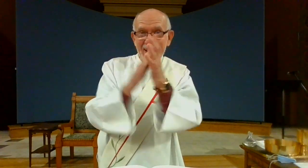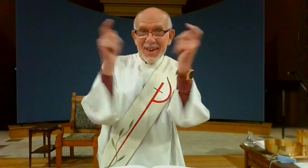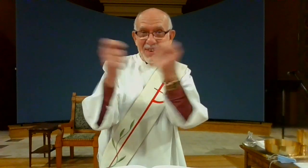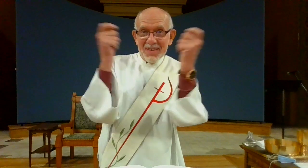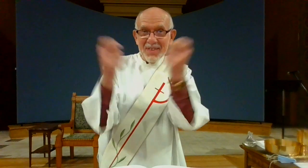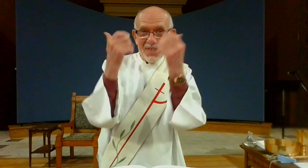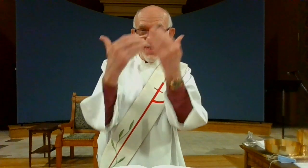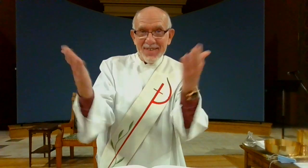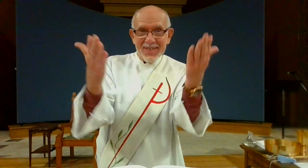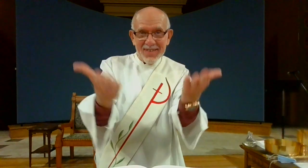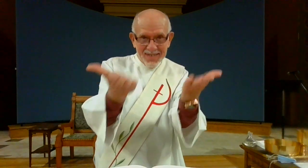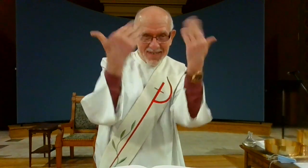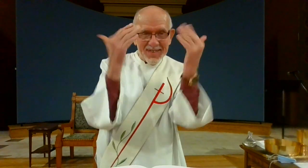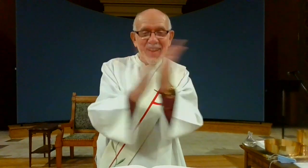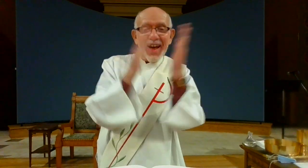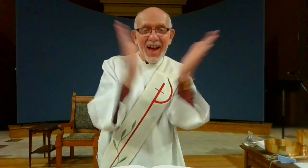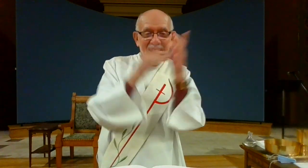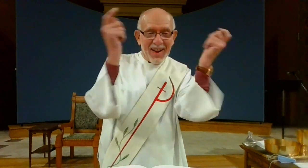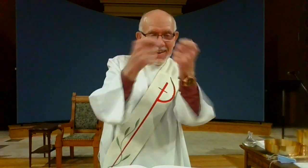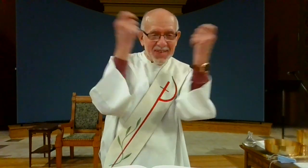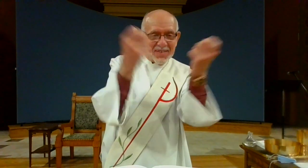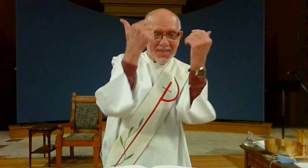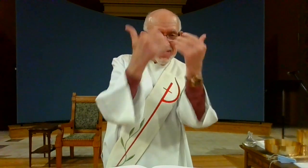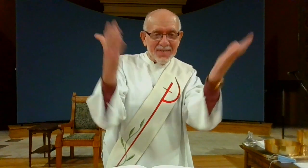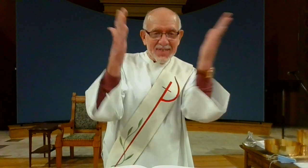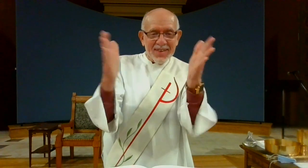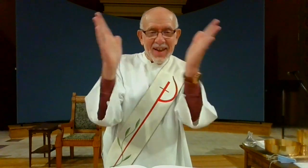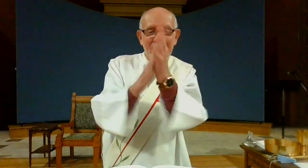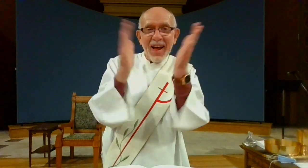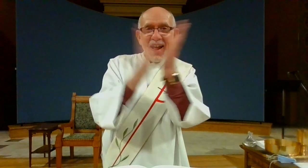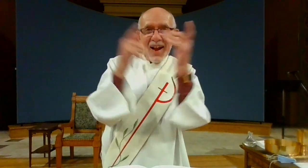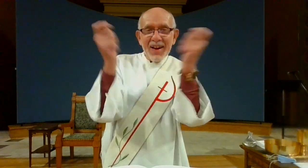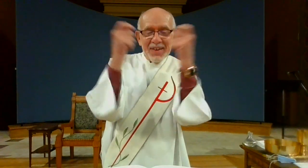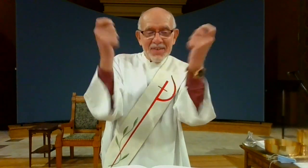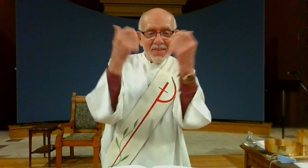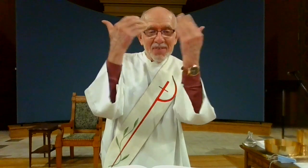Alleluia. Join me. Alleluia. Alleluia.